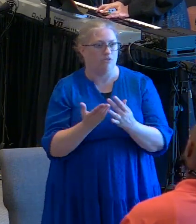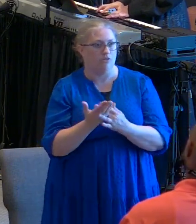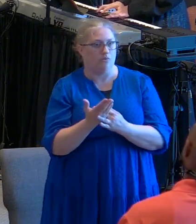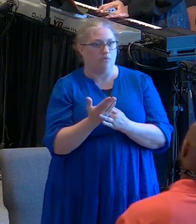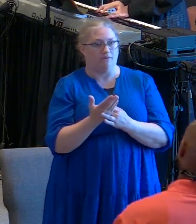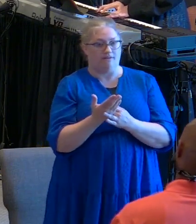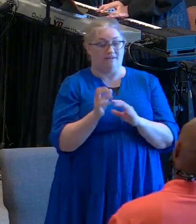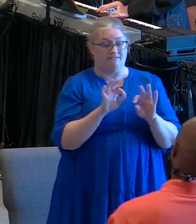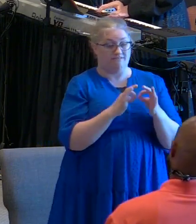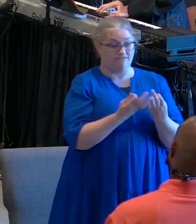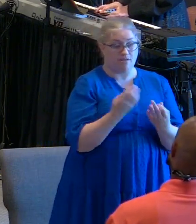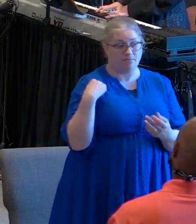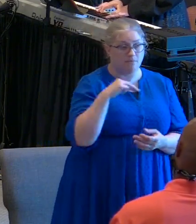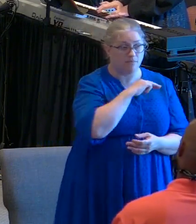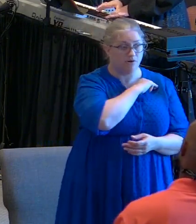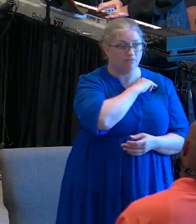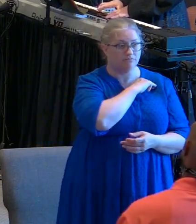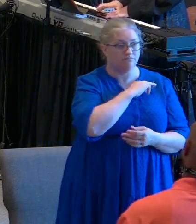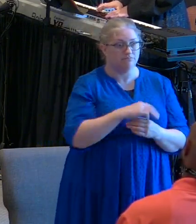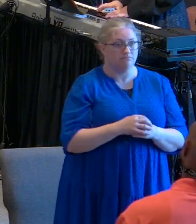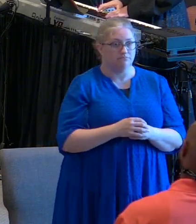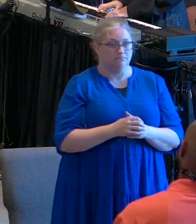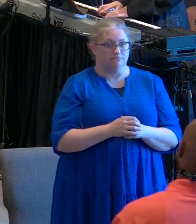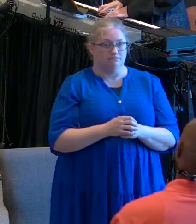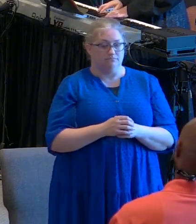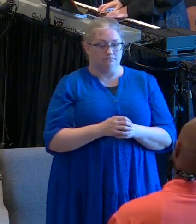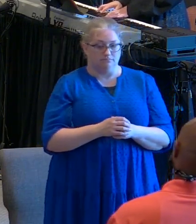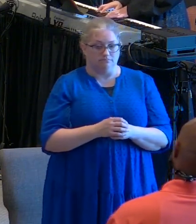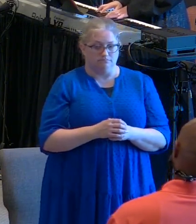family member y Dios puede